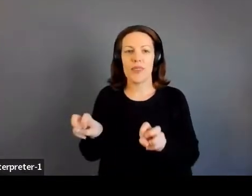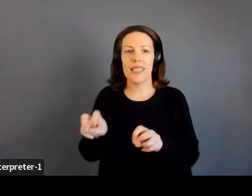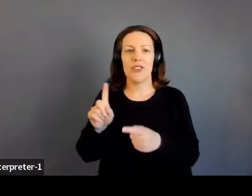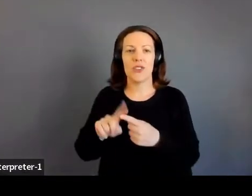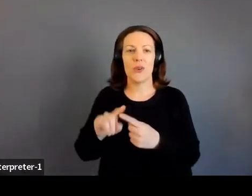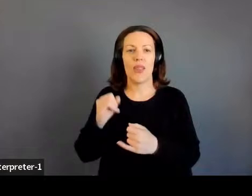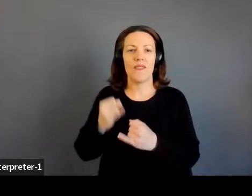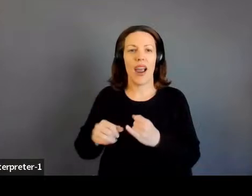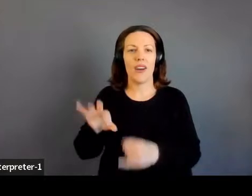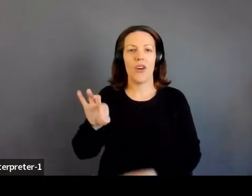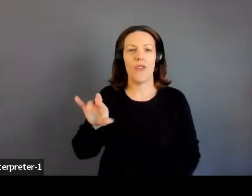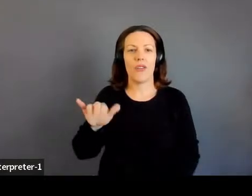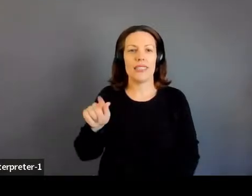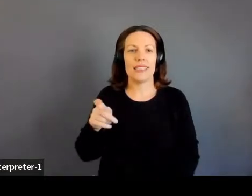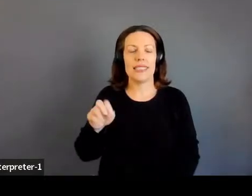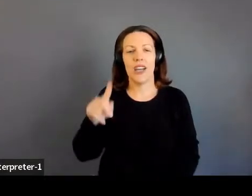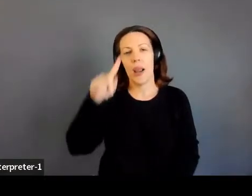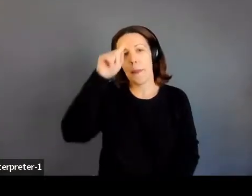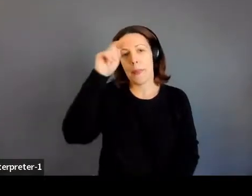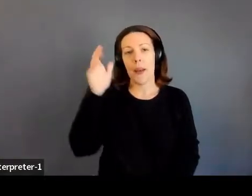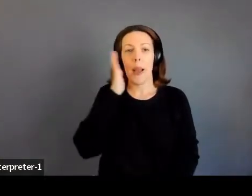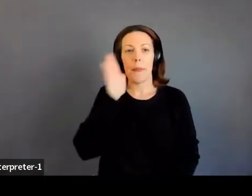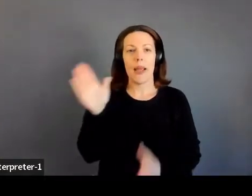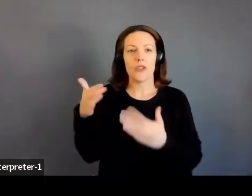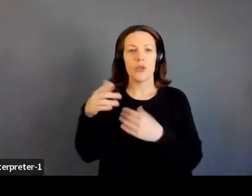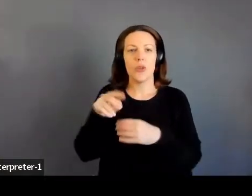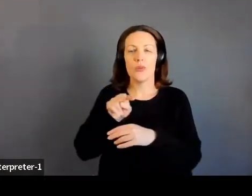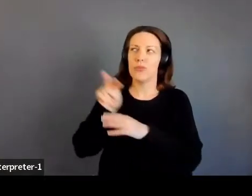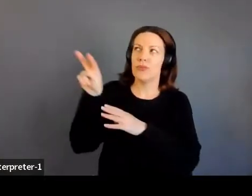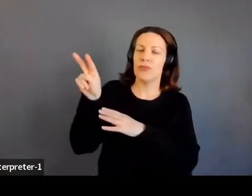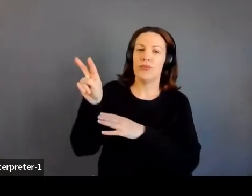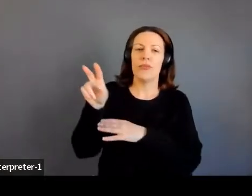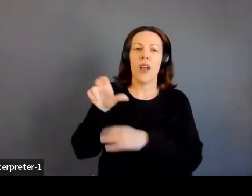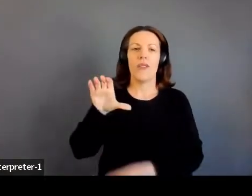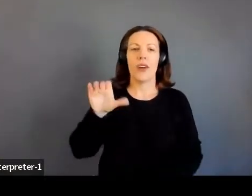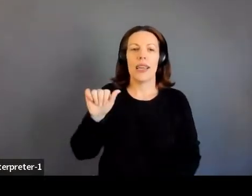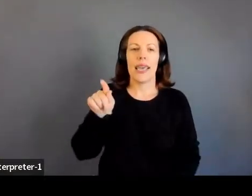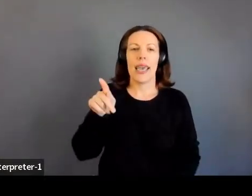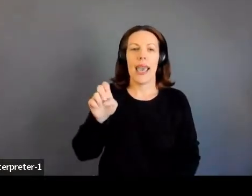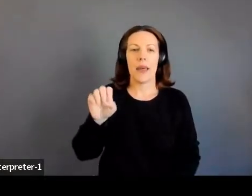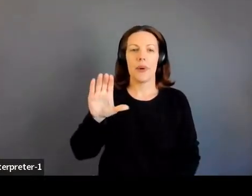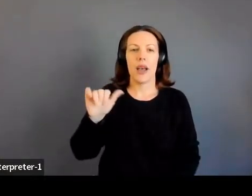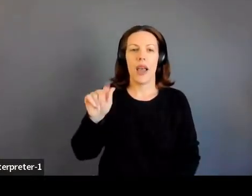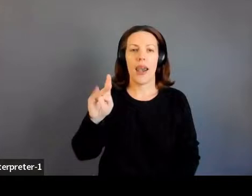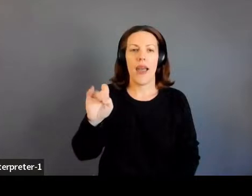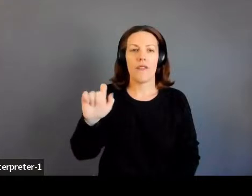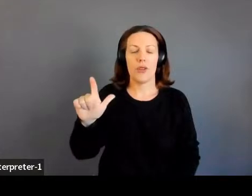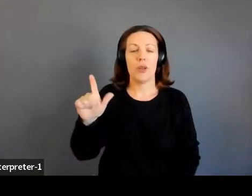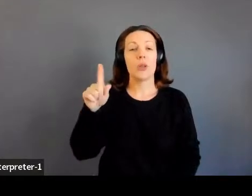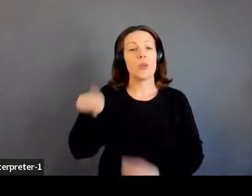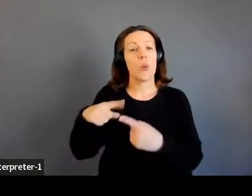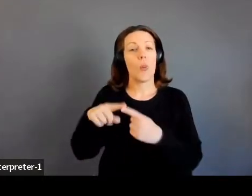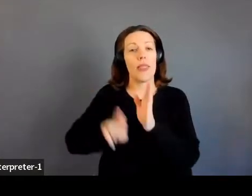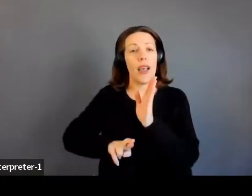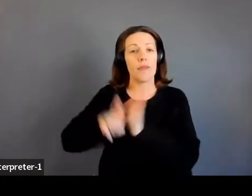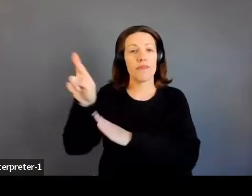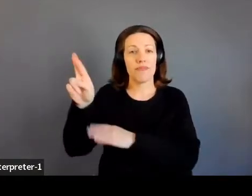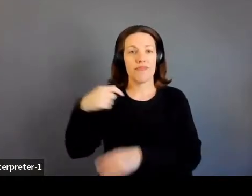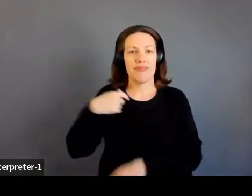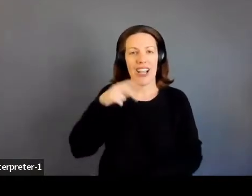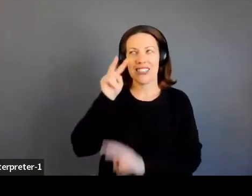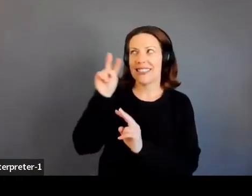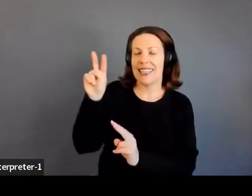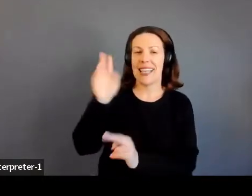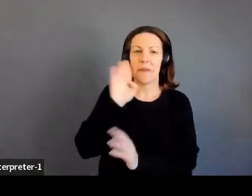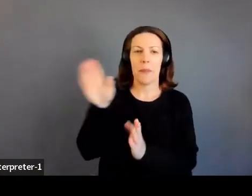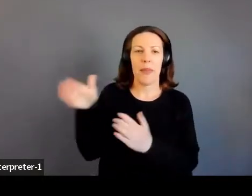my bedroom window faced the stretch of sky over Cape Canaveral, and I could truly see space shuttle launches from my bedroom. And